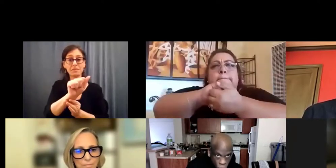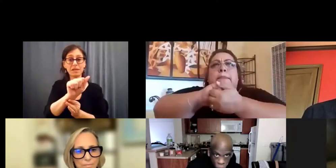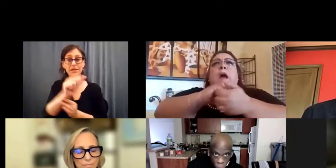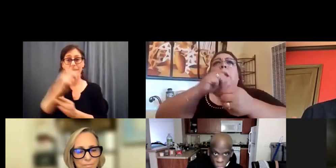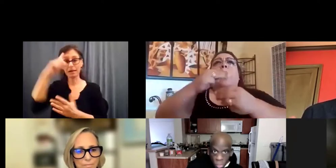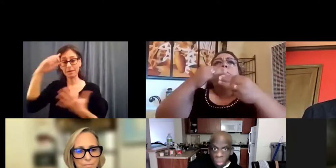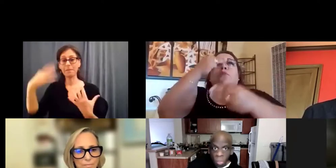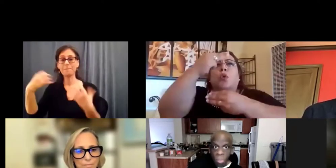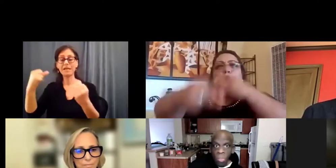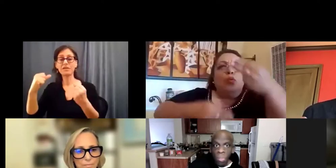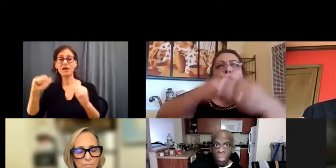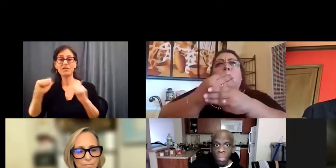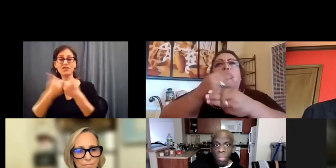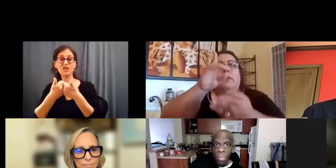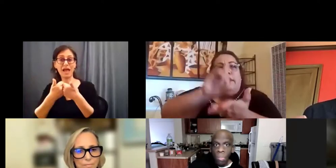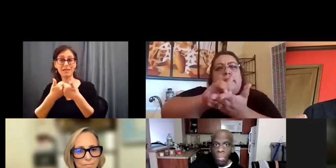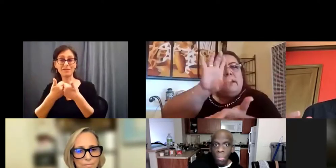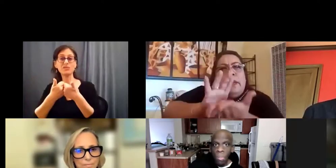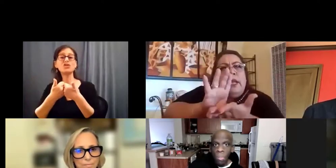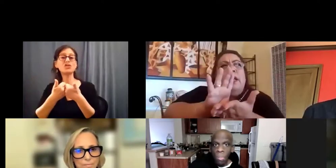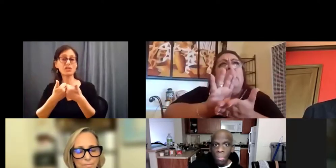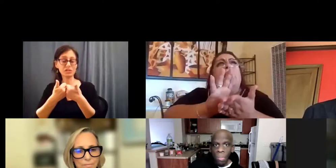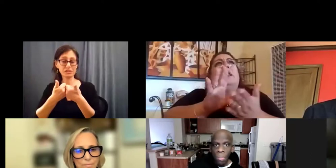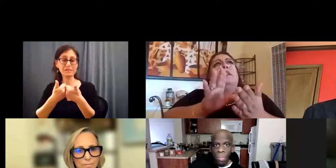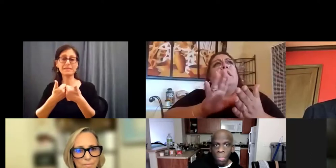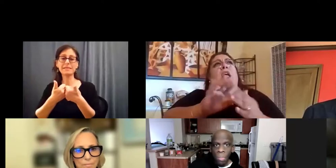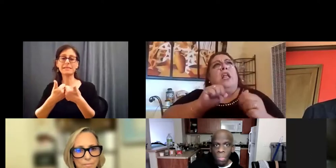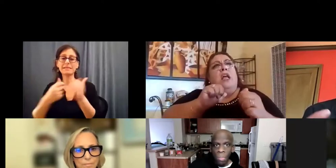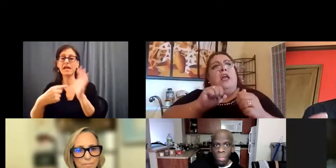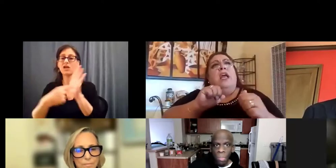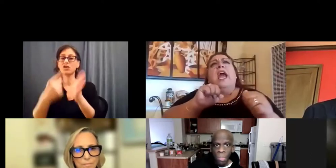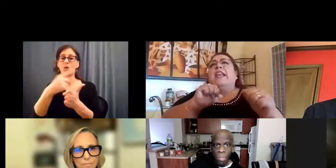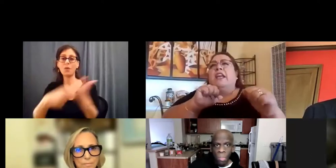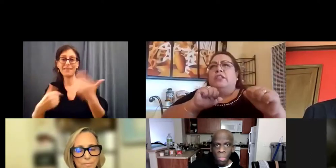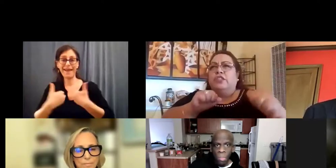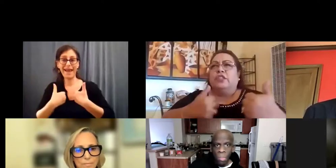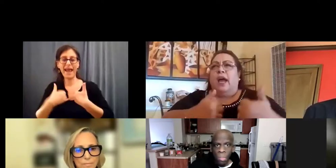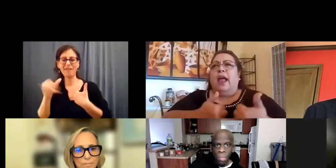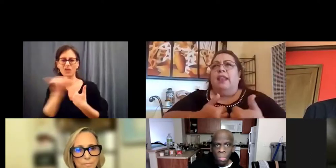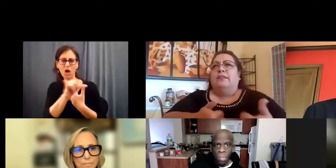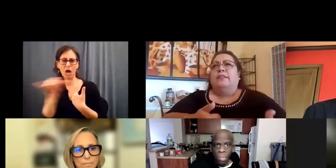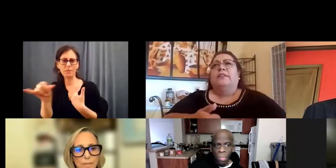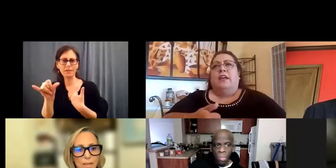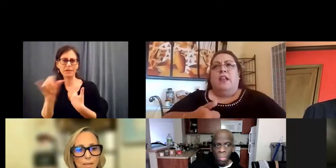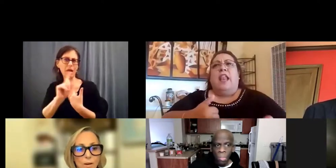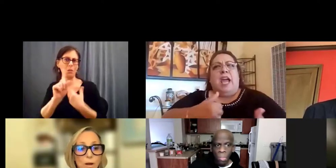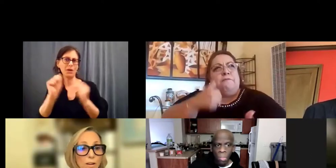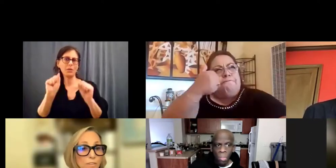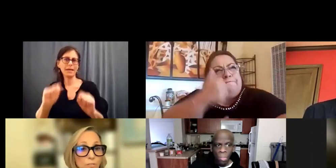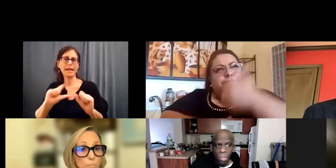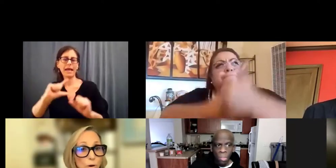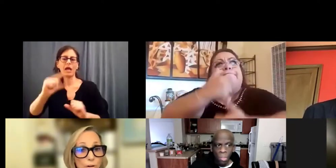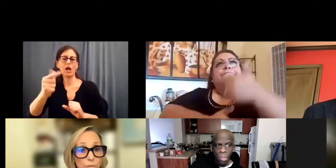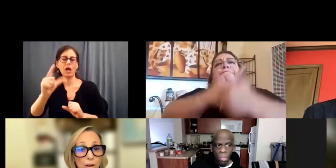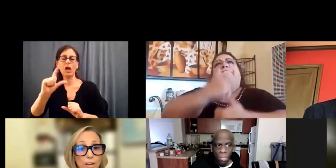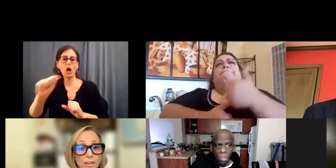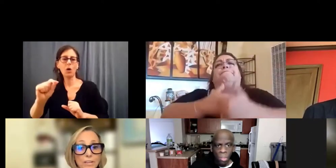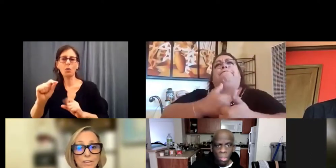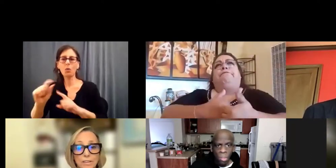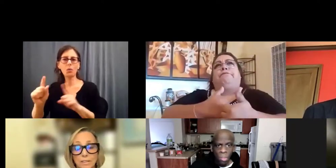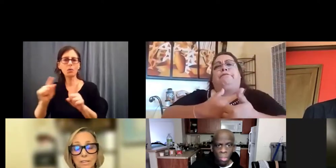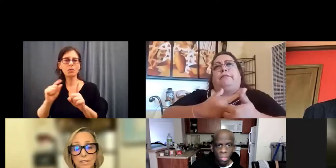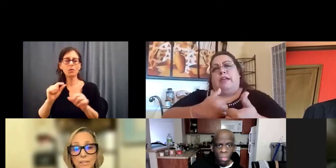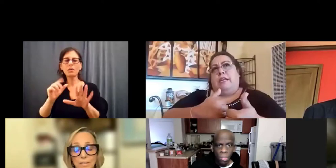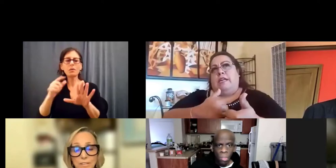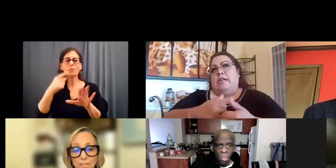mental health challenges, and share what they have in common, and where we could go. Well, and support, right?